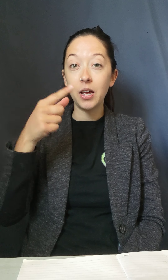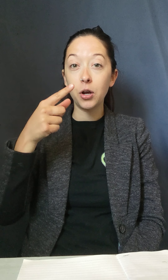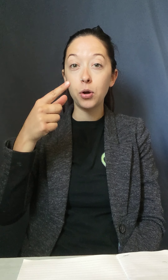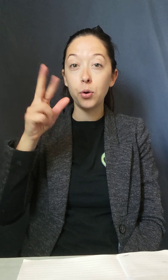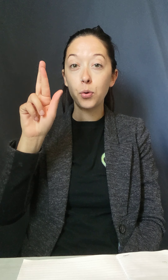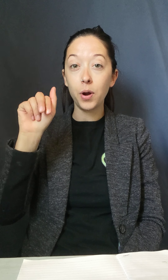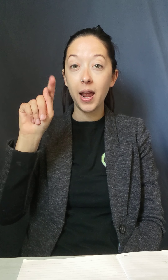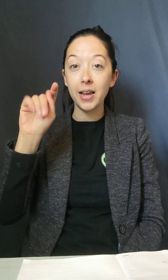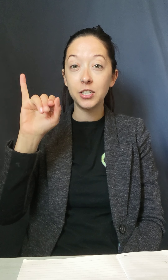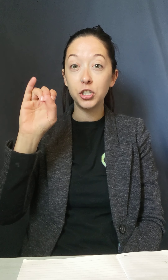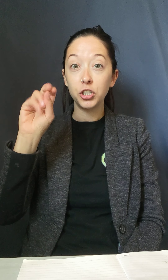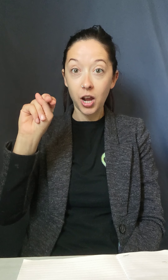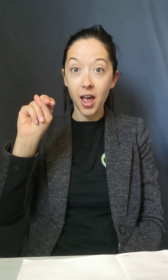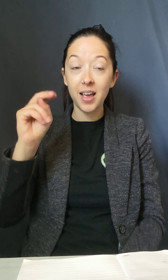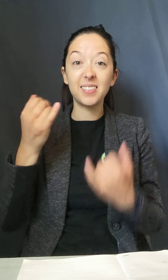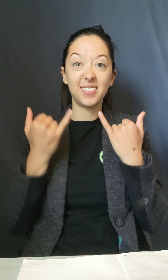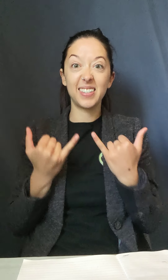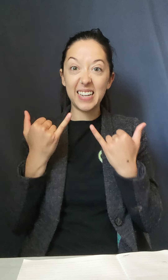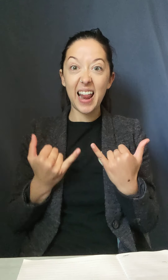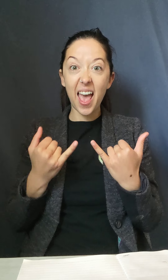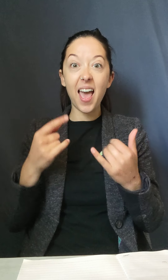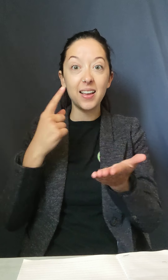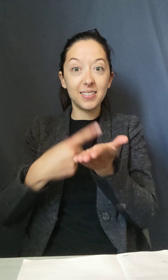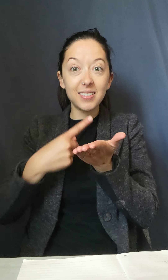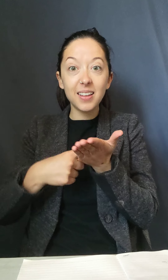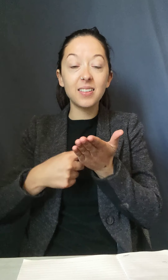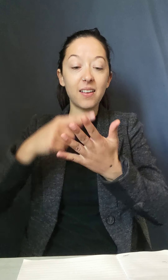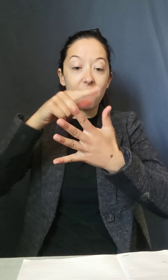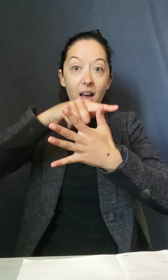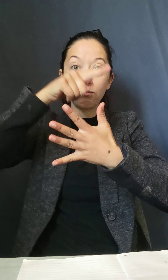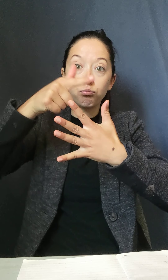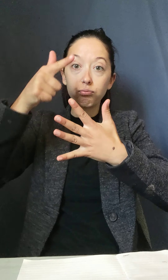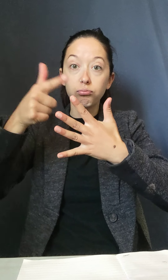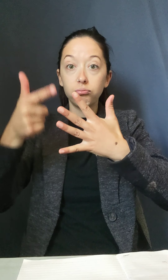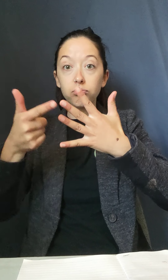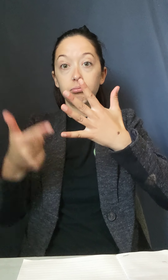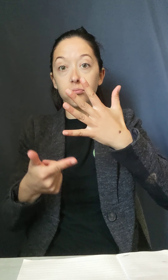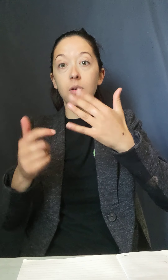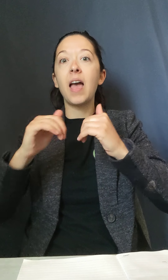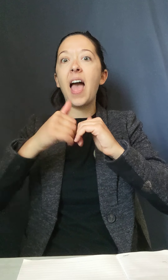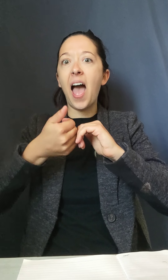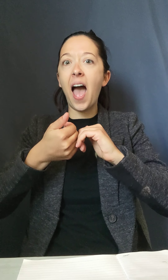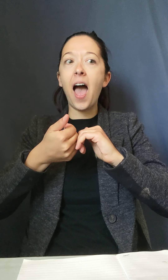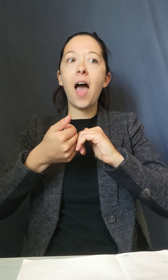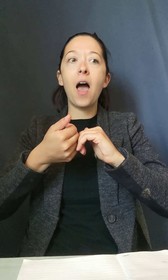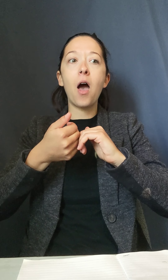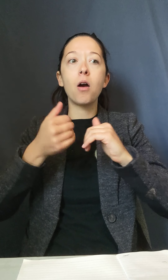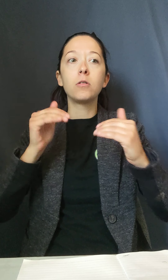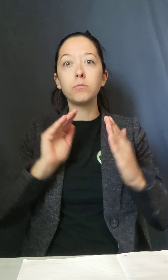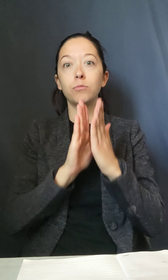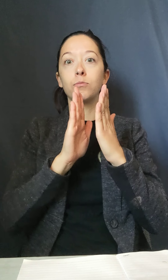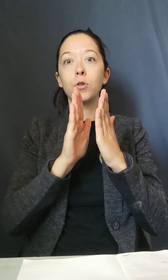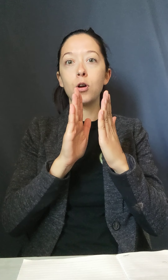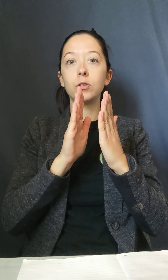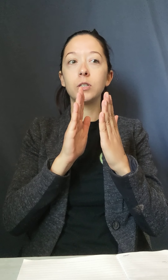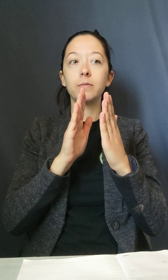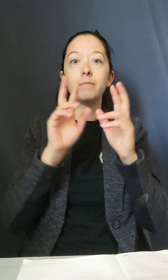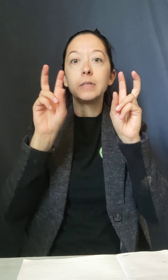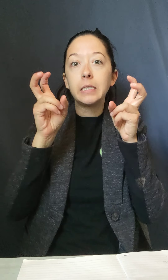disarm a toxic person. Have you ever met a toxic person? Maybe you had some kind of encounter with them